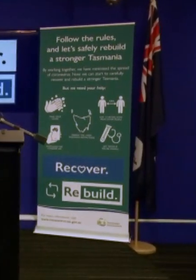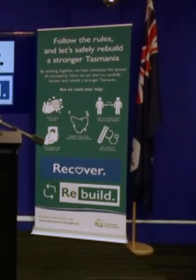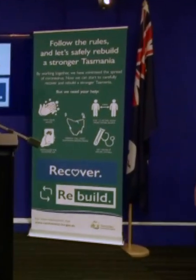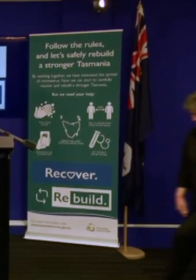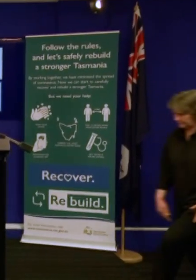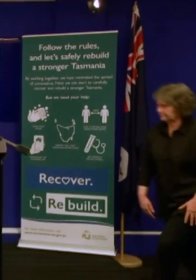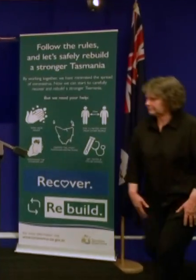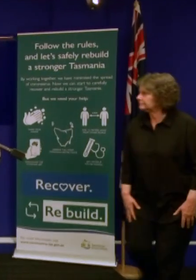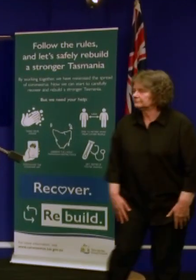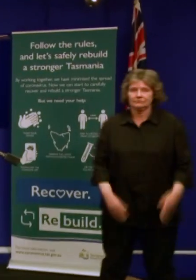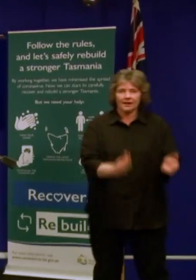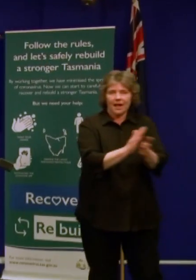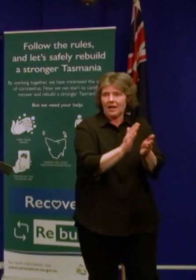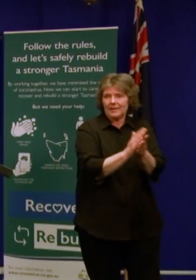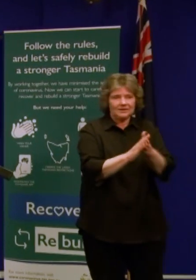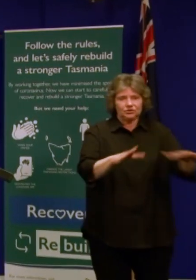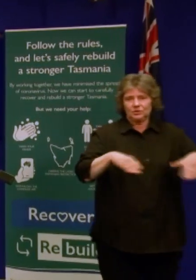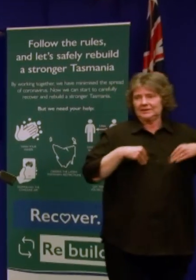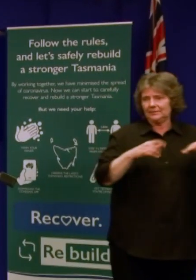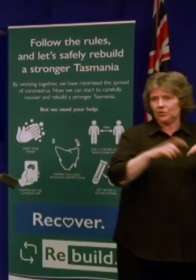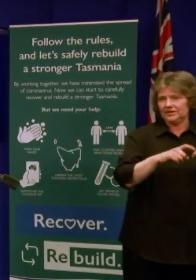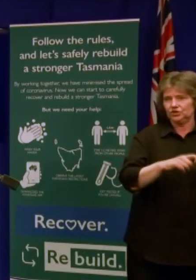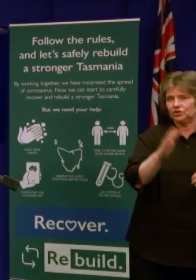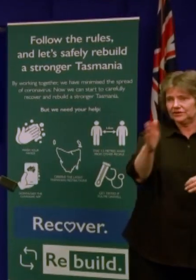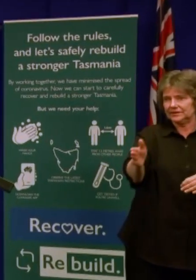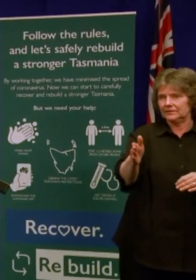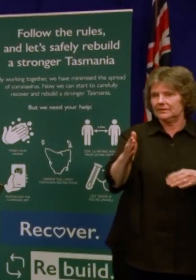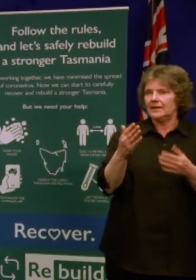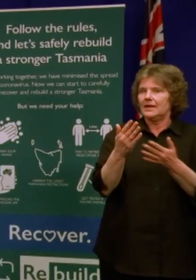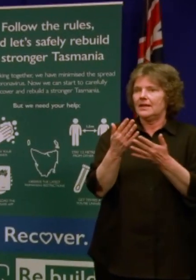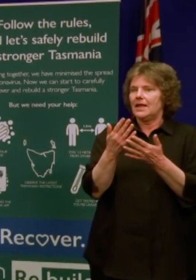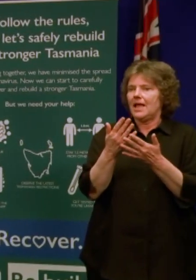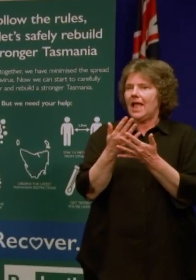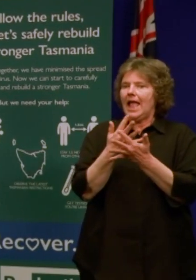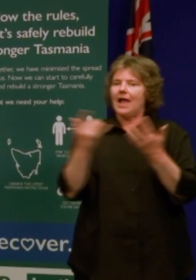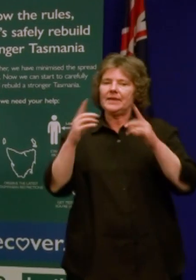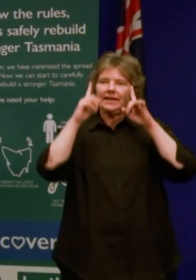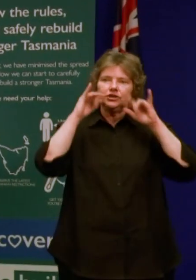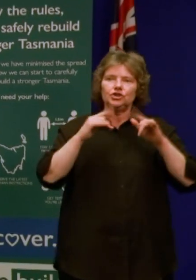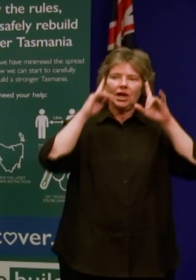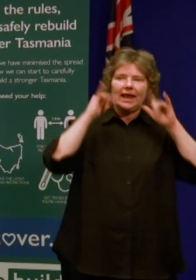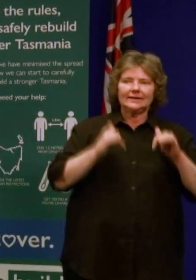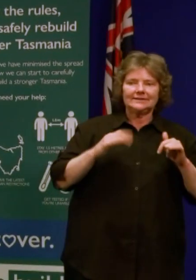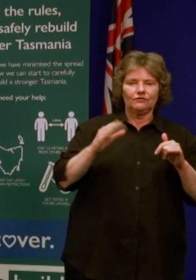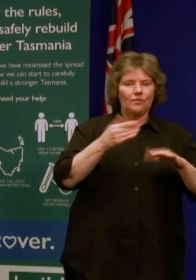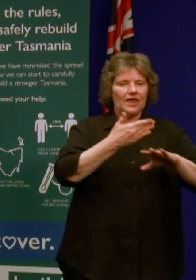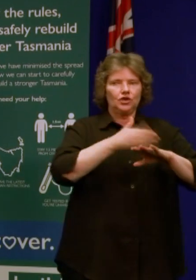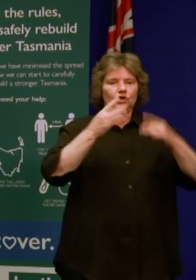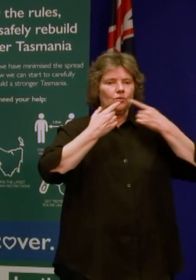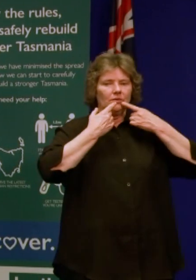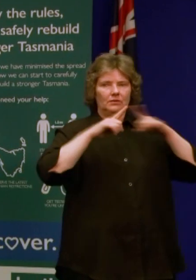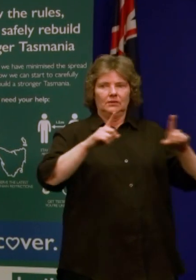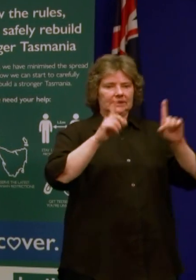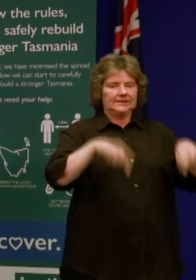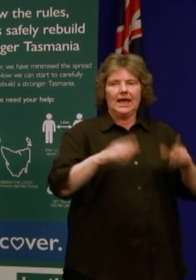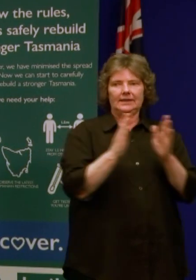I'm happy just to go straight to questions. How many compliance checks have been undertaken since that new order was issued on Sunday night requiring the Victorian